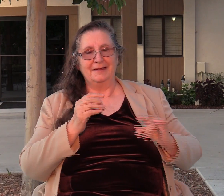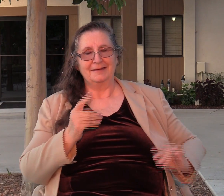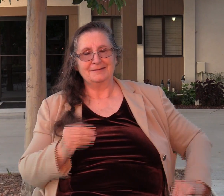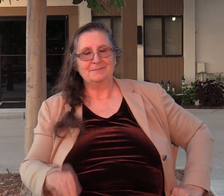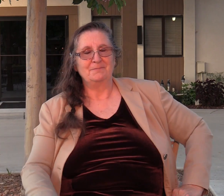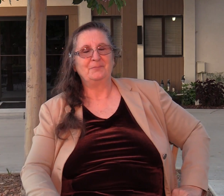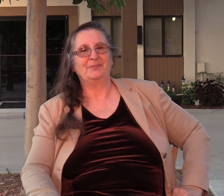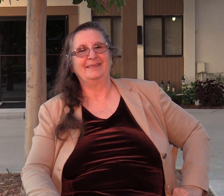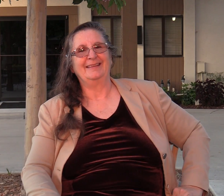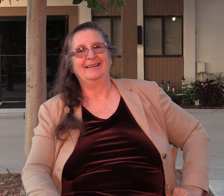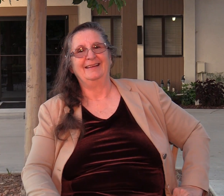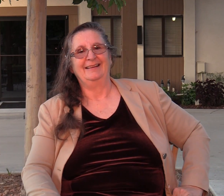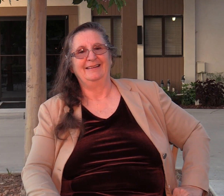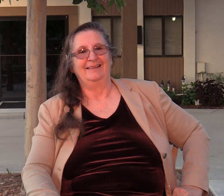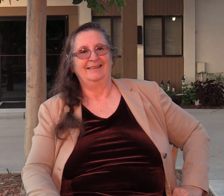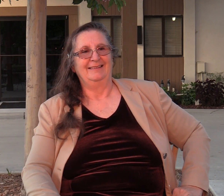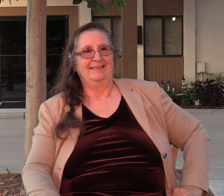Right? Got that liquid courage in him.